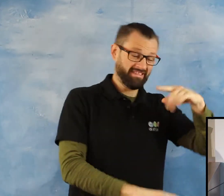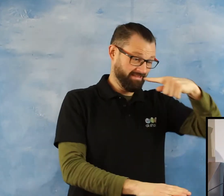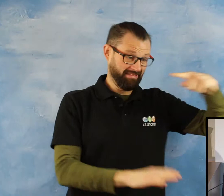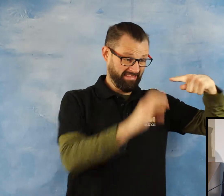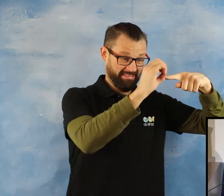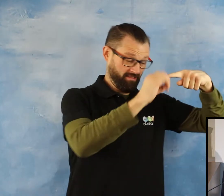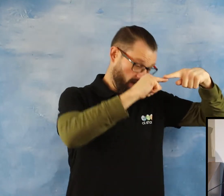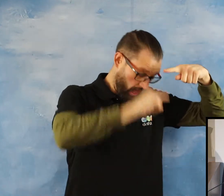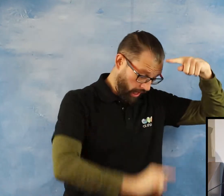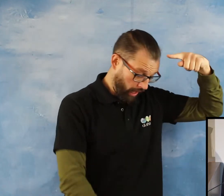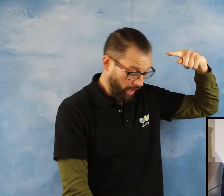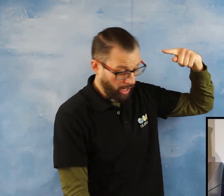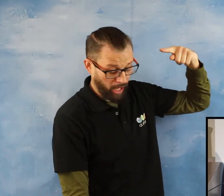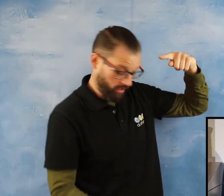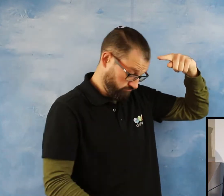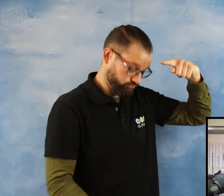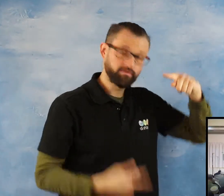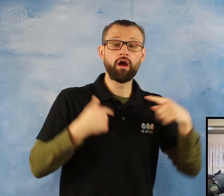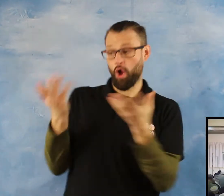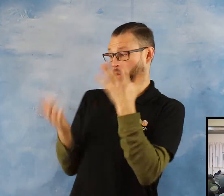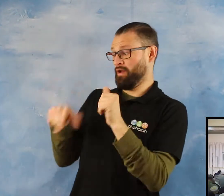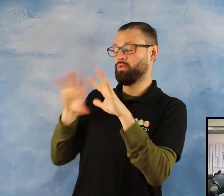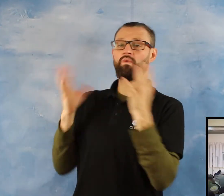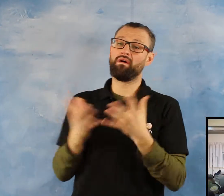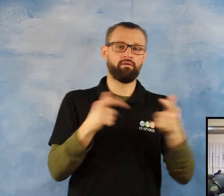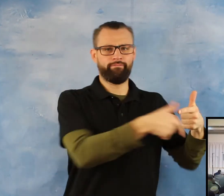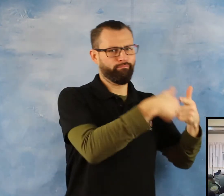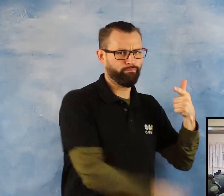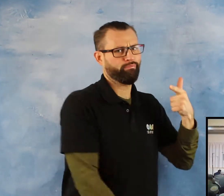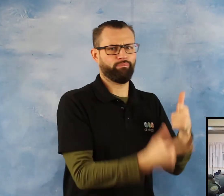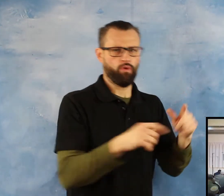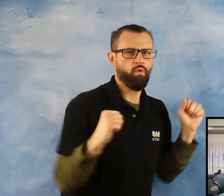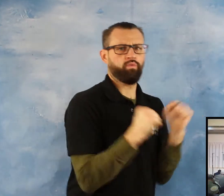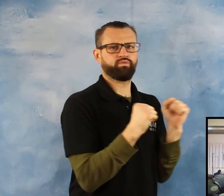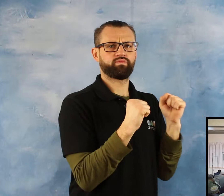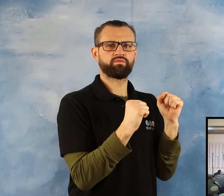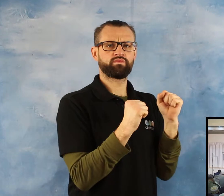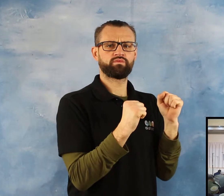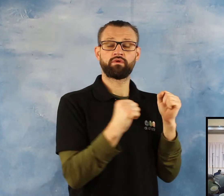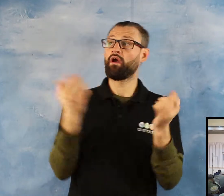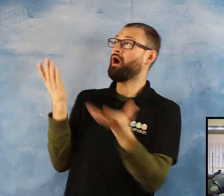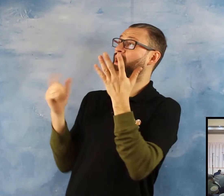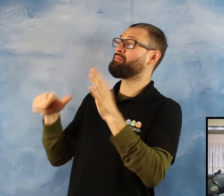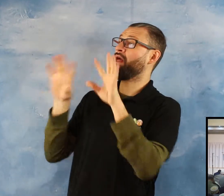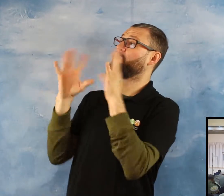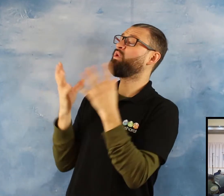reaches in time of temperature. You can compare the dunya kind of cold with the zamharib of Jahannam.